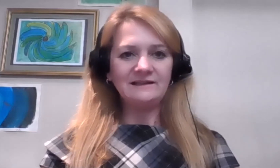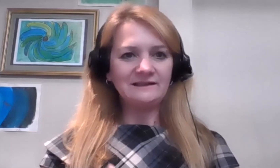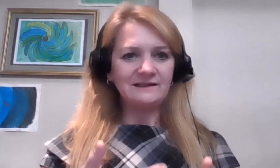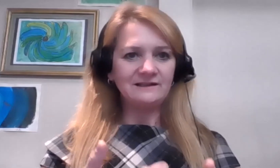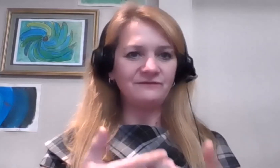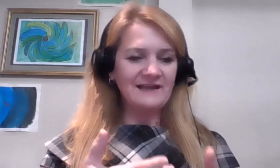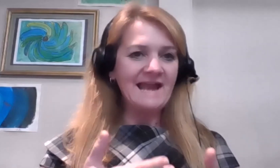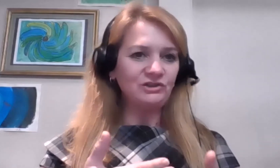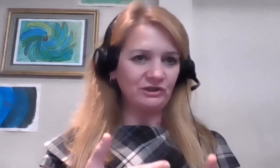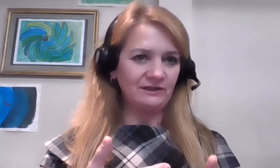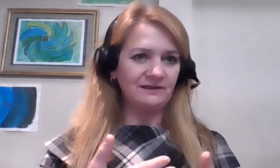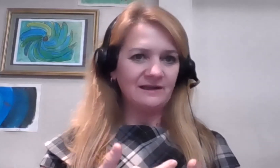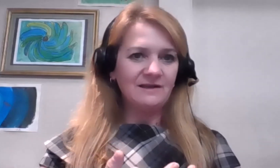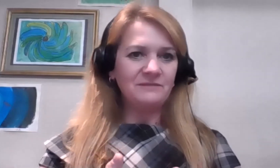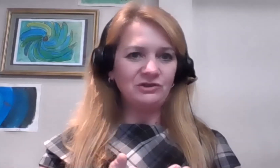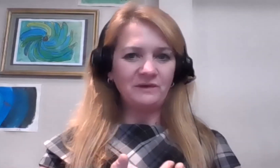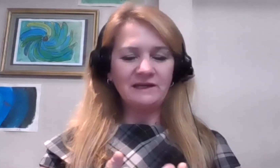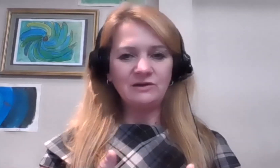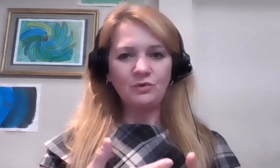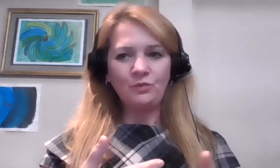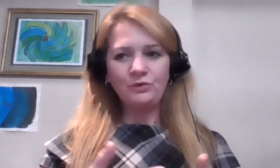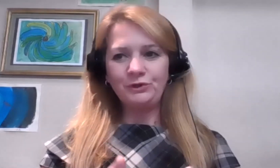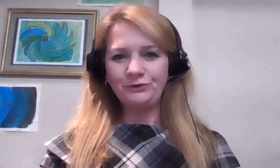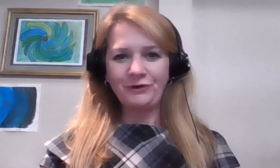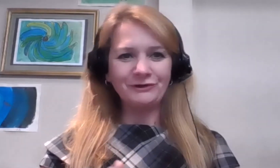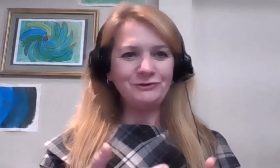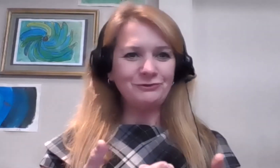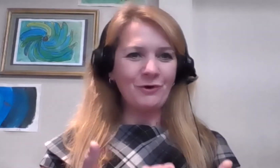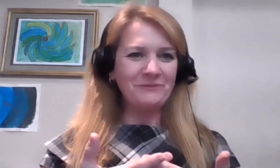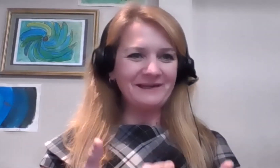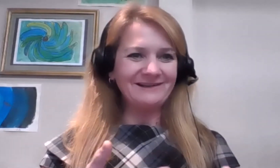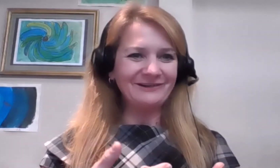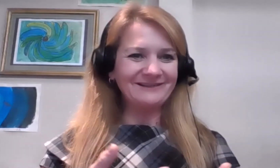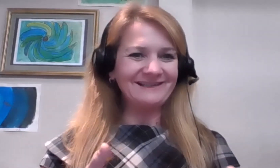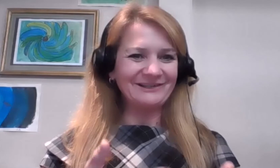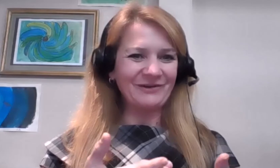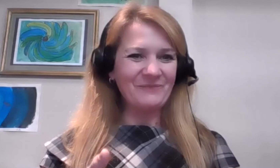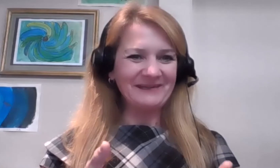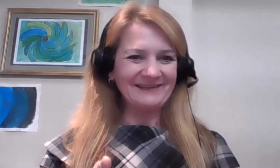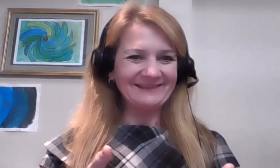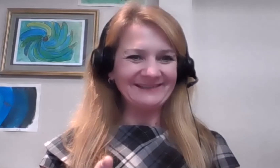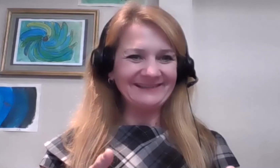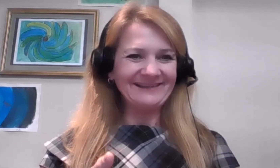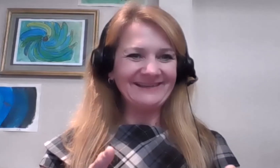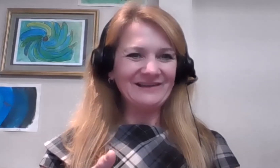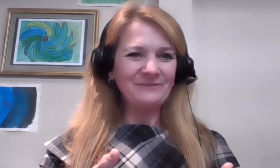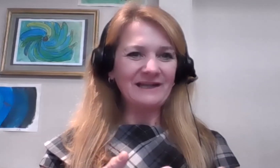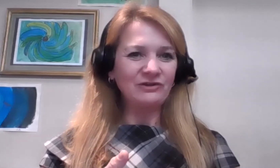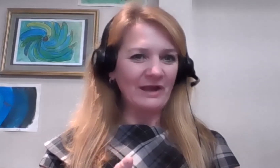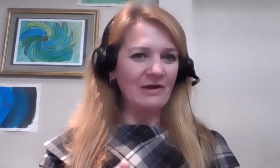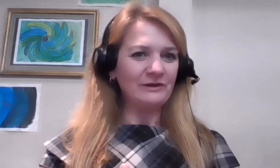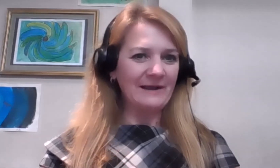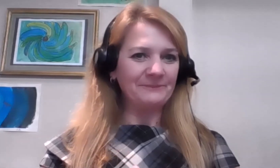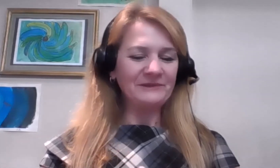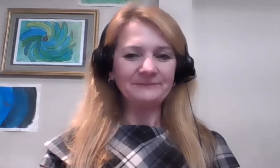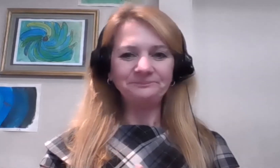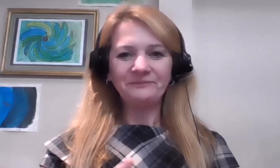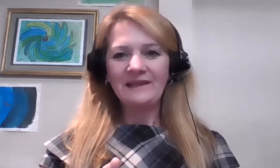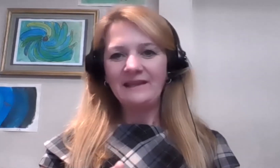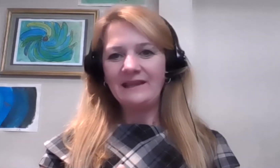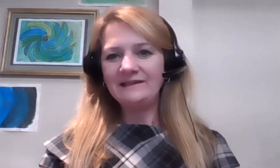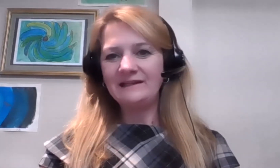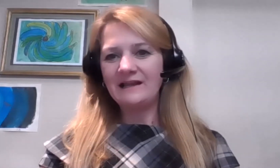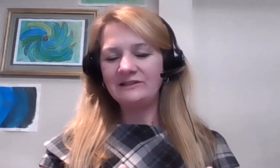tension between our utopian and our dystopian potential outcomes.